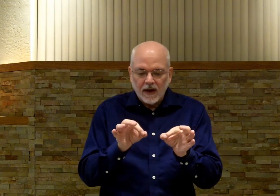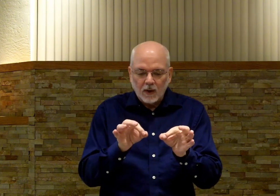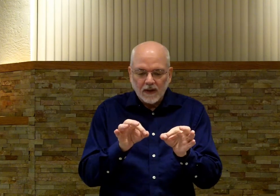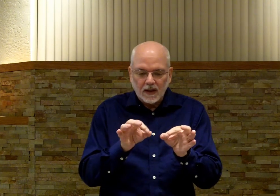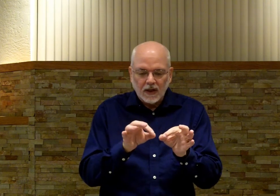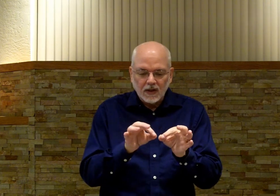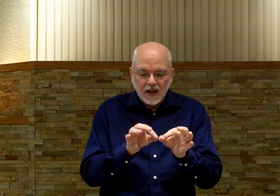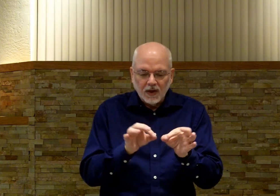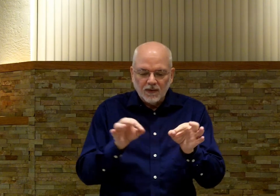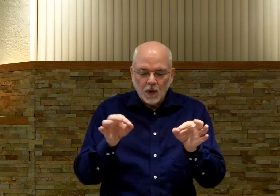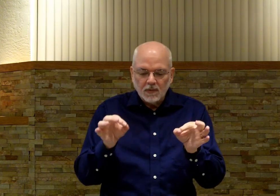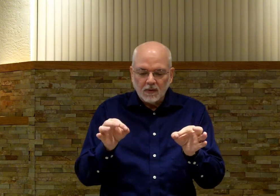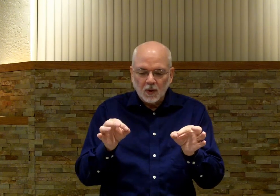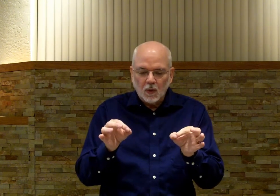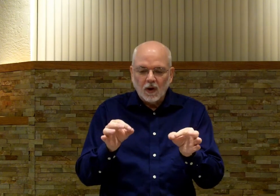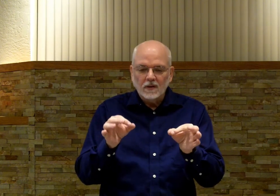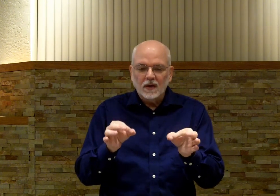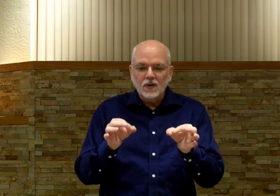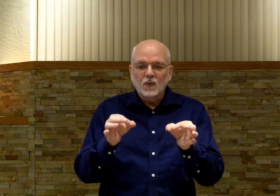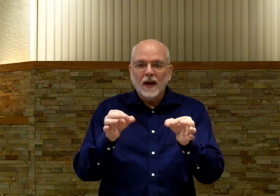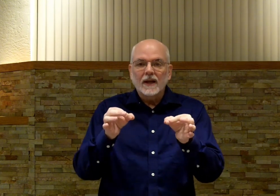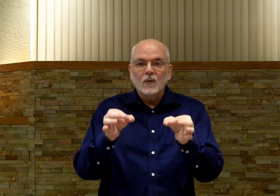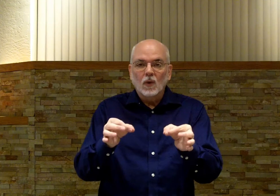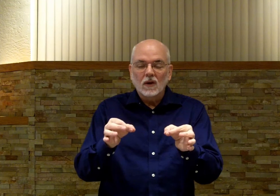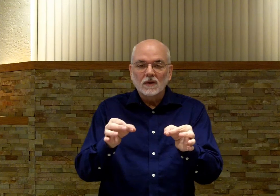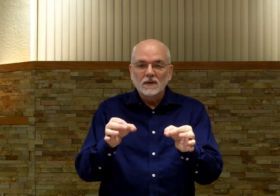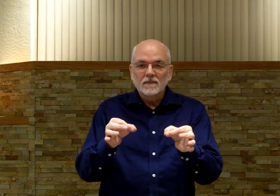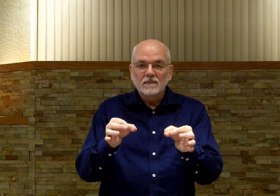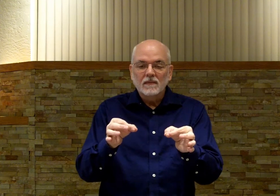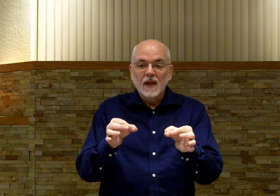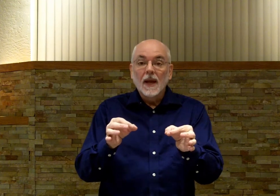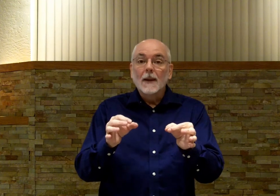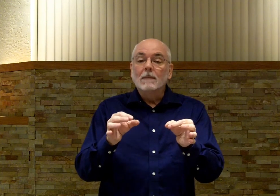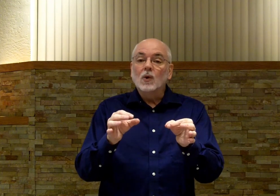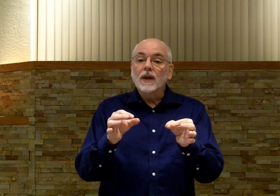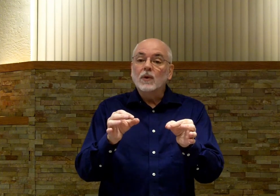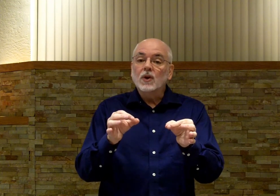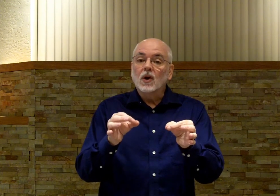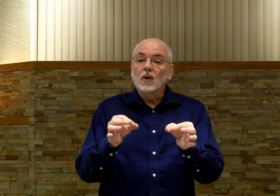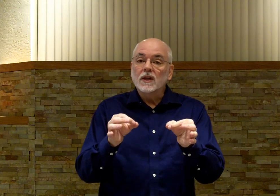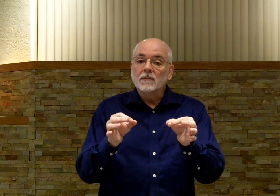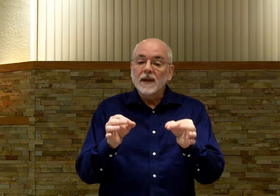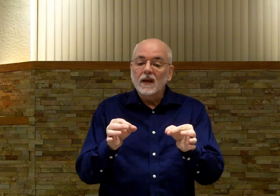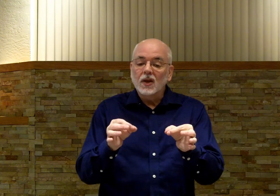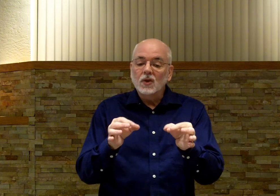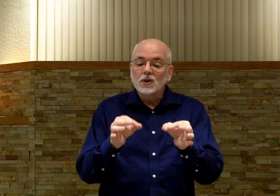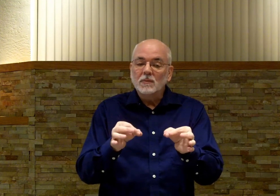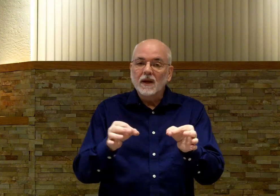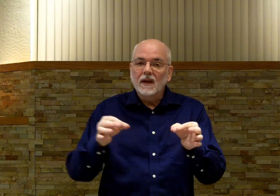out how to write the letters. You form them into words, and then you write in words. But then when you learn to speak, you speak